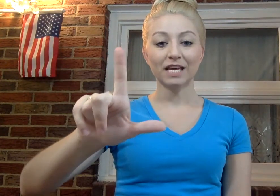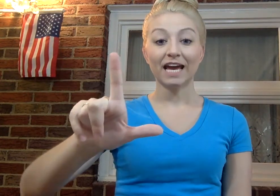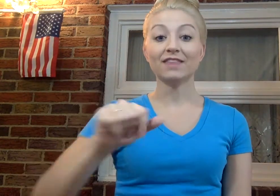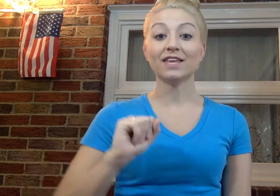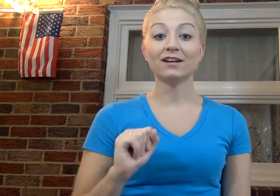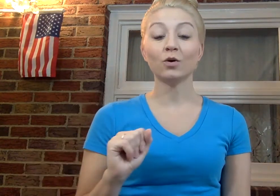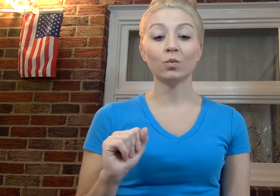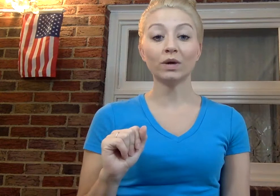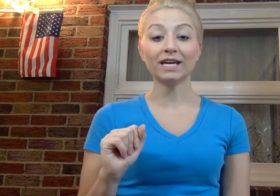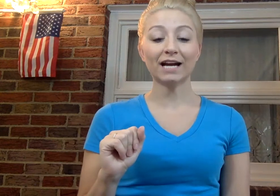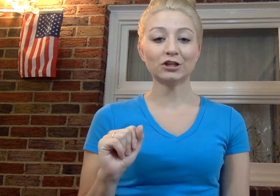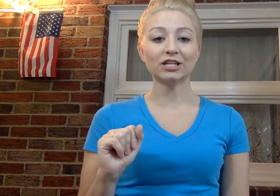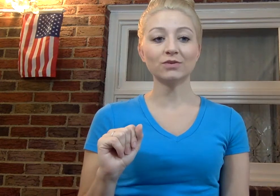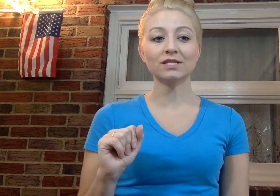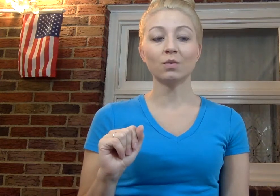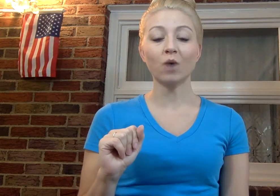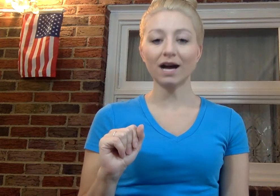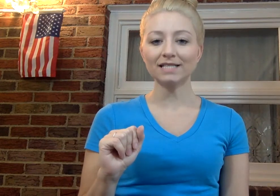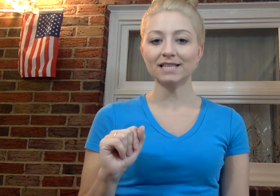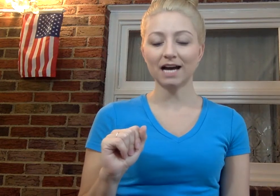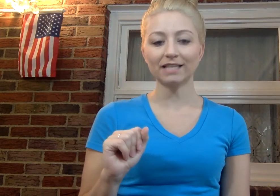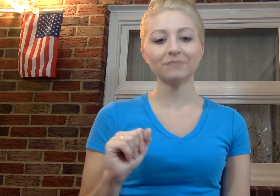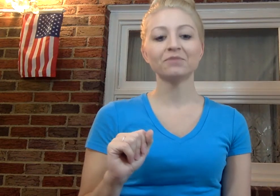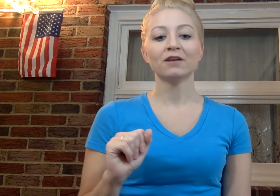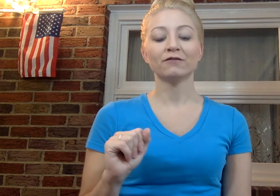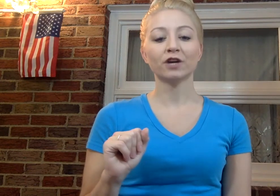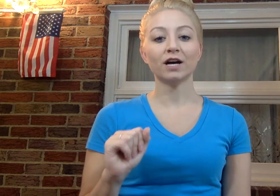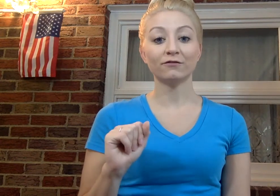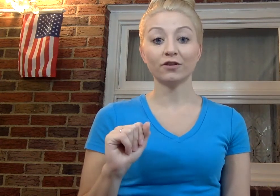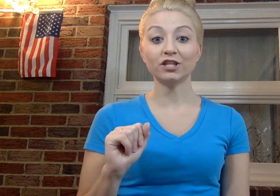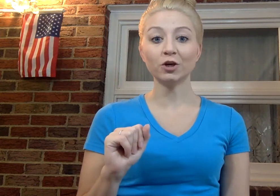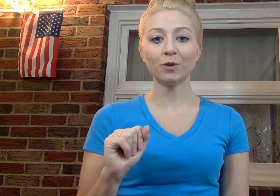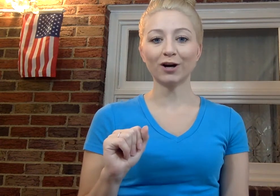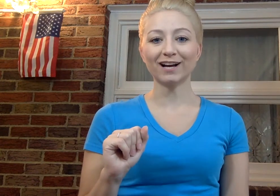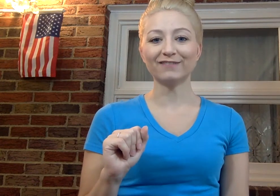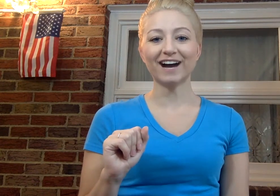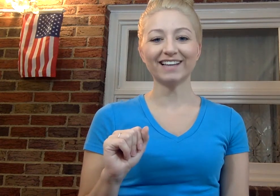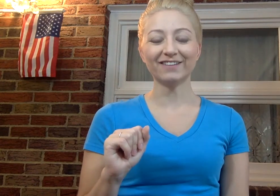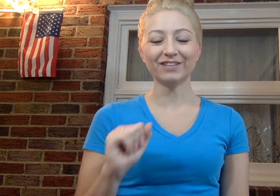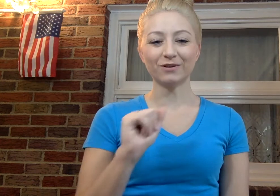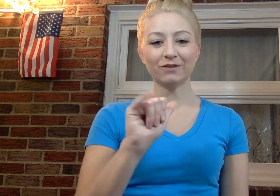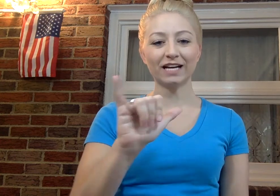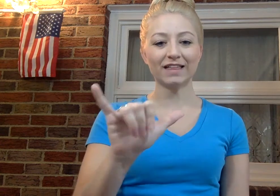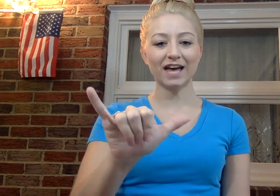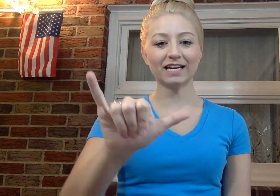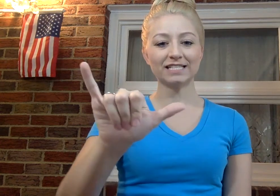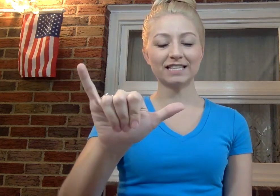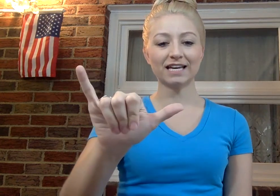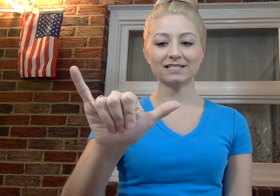And then we actually use the Y sign for the you part of I love you, all right? And that is this.